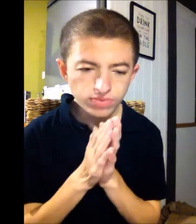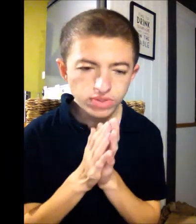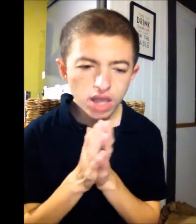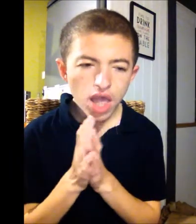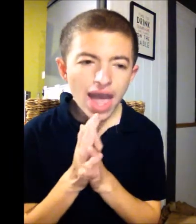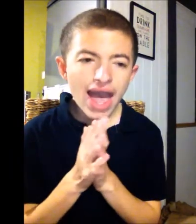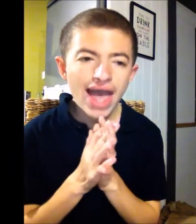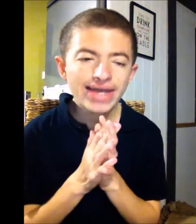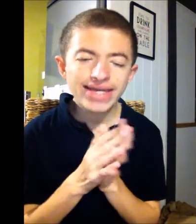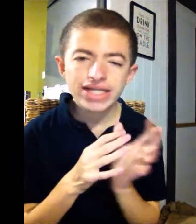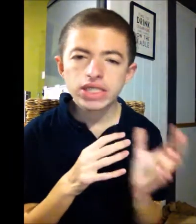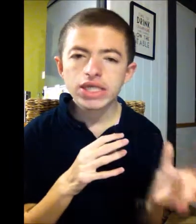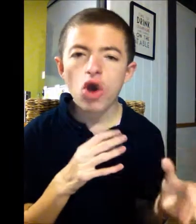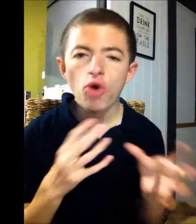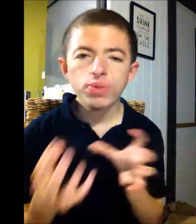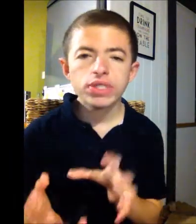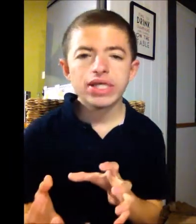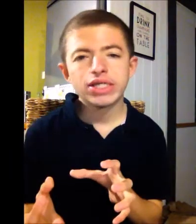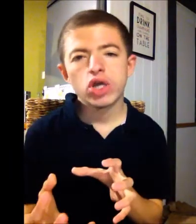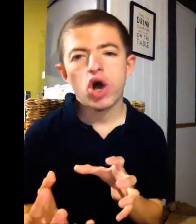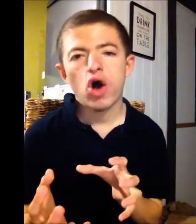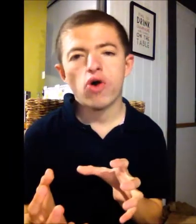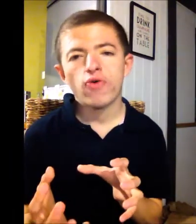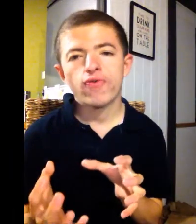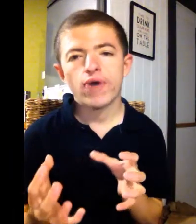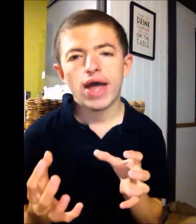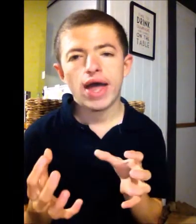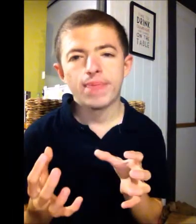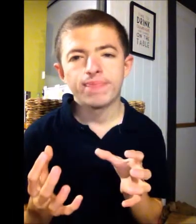And it's the opposite of, um,